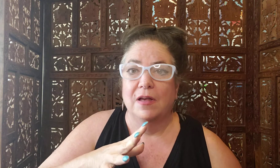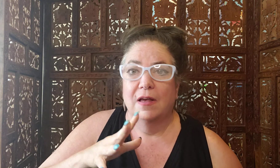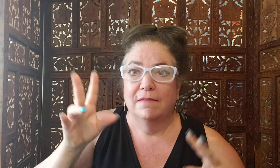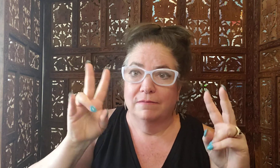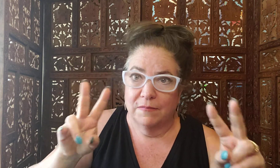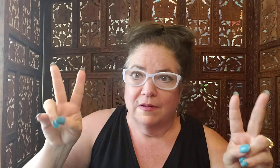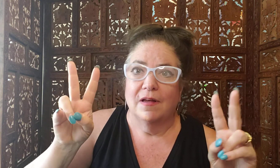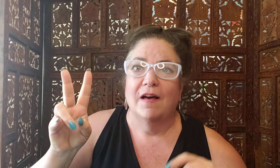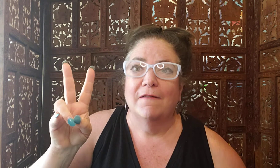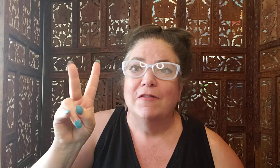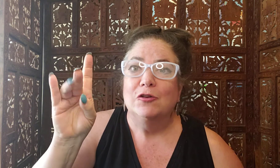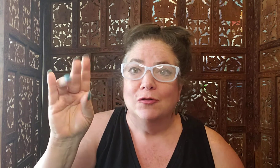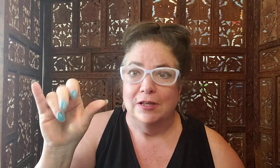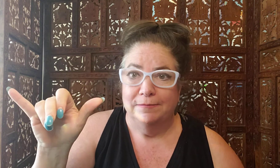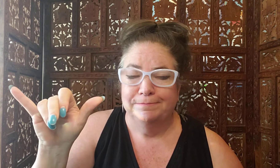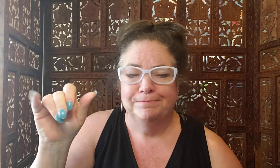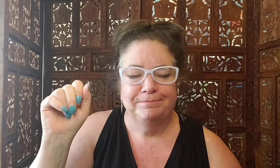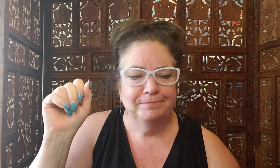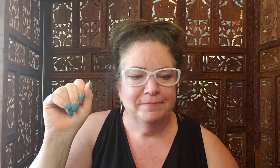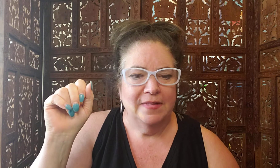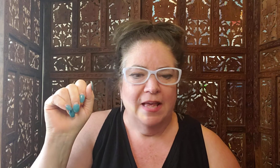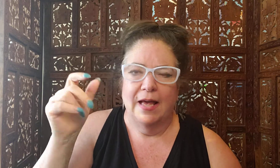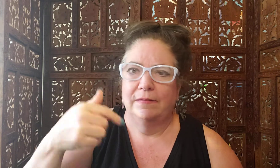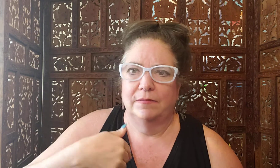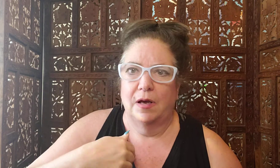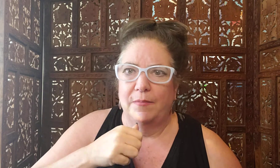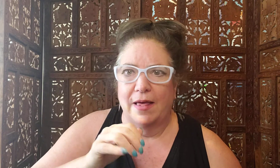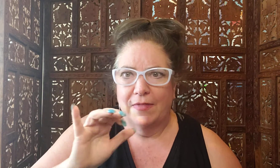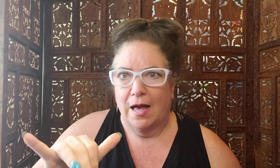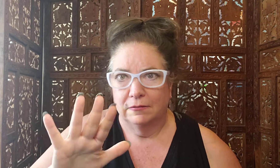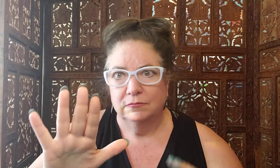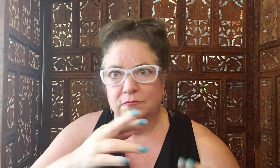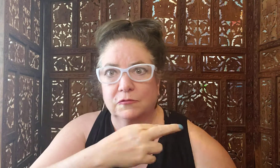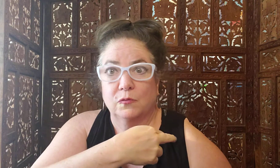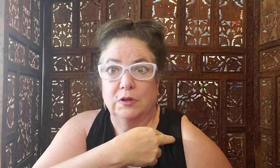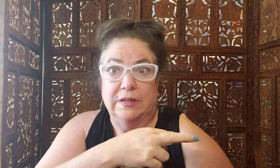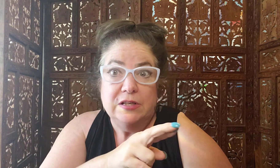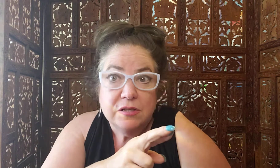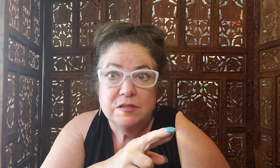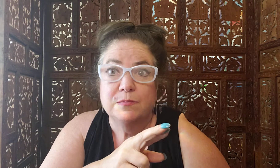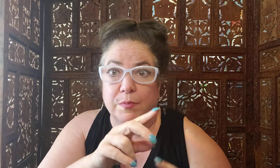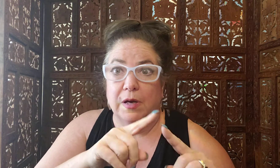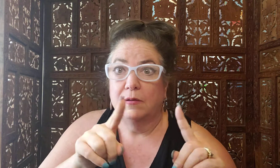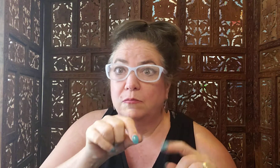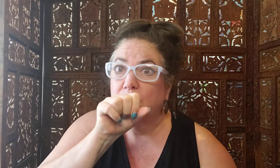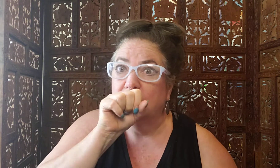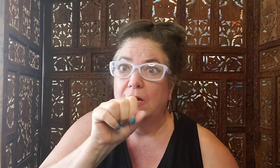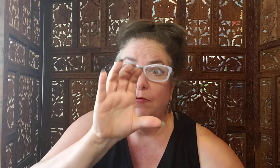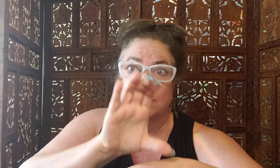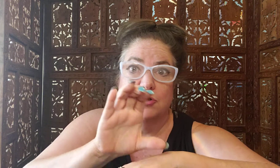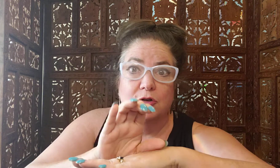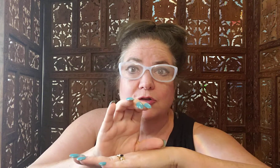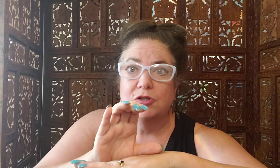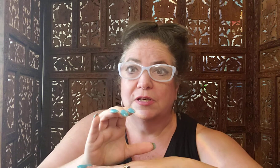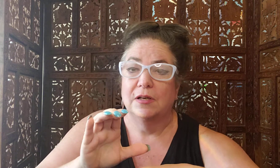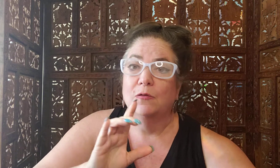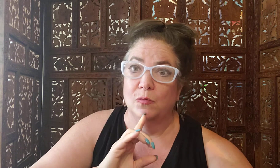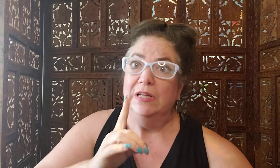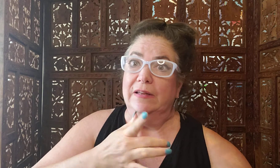uh, victory and I'm not that religious, but love the church. And it really